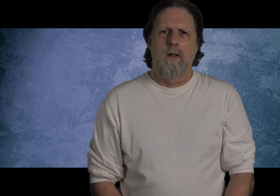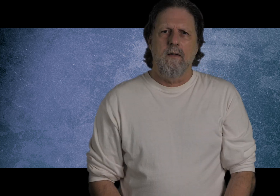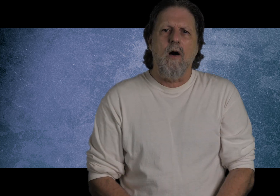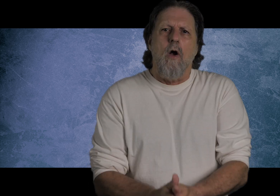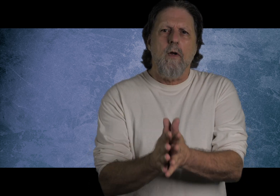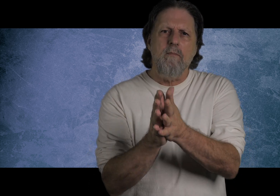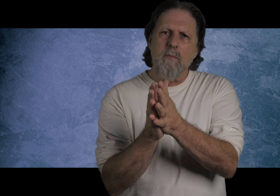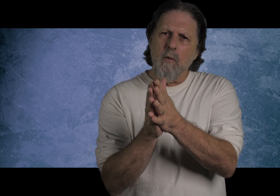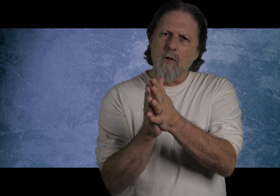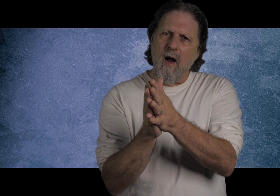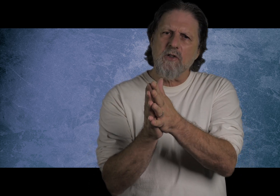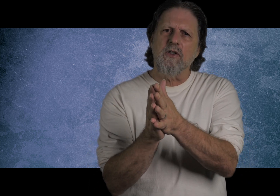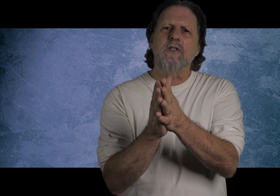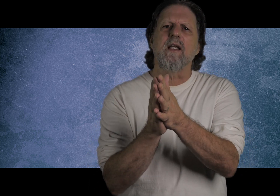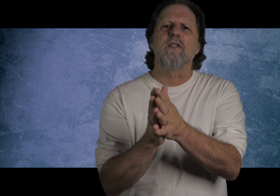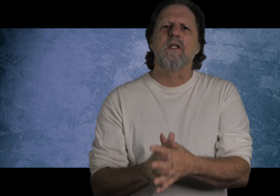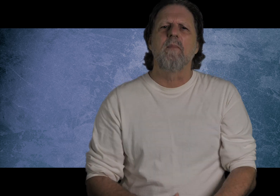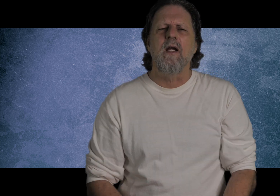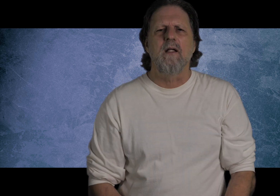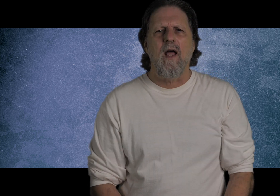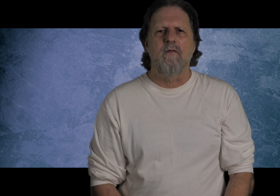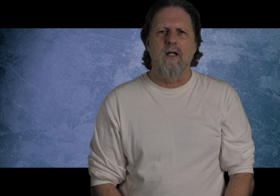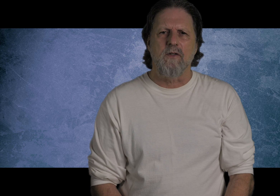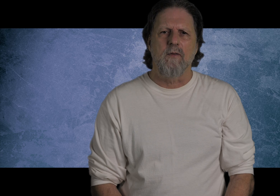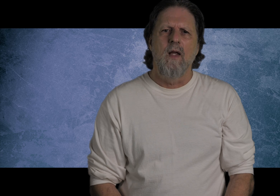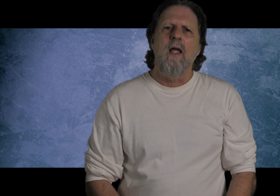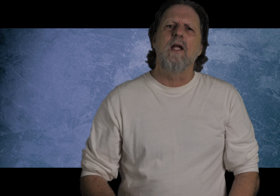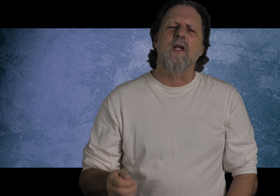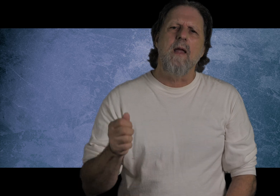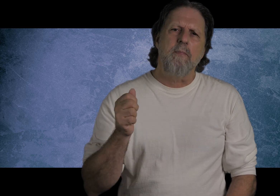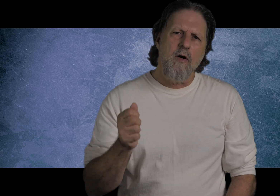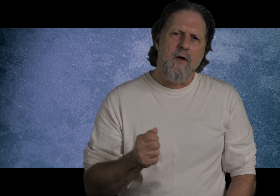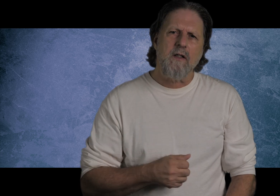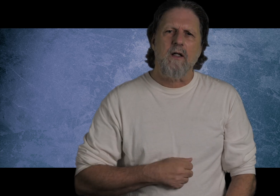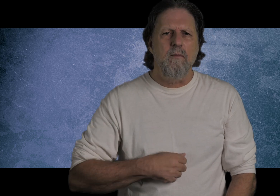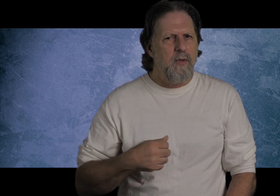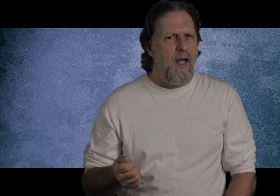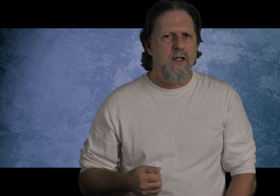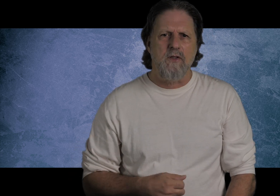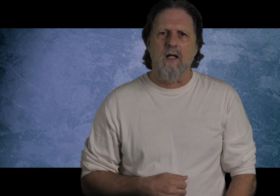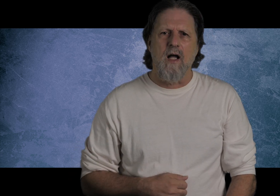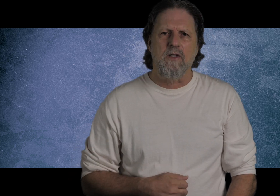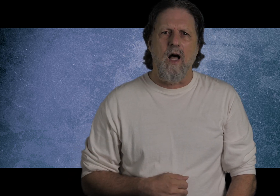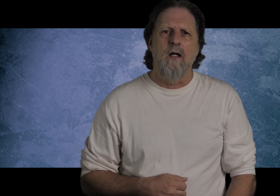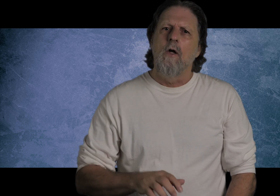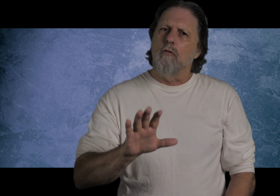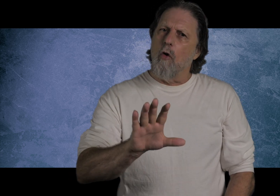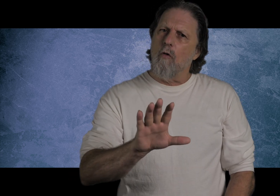Now, remember what the righteousness that gets somebody into heaven is. It's a perfect compliance to God's law. No